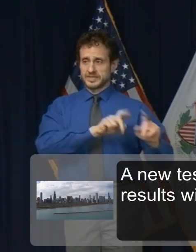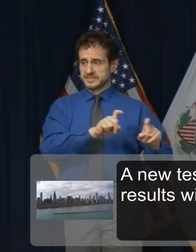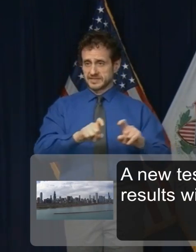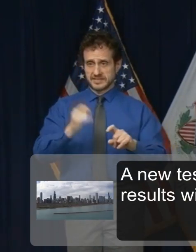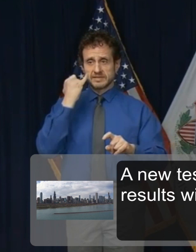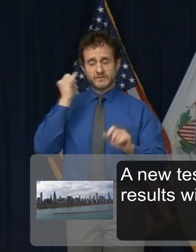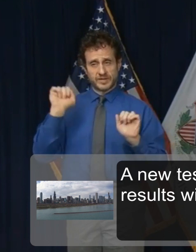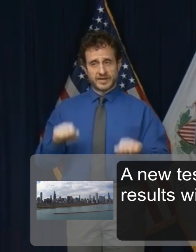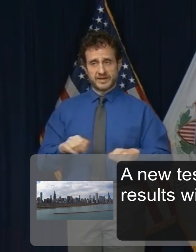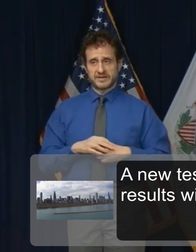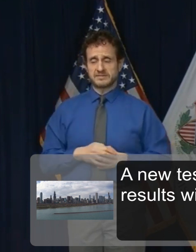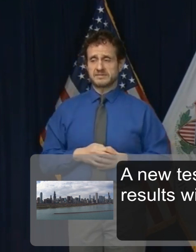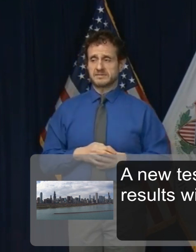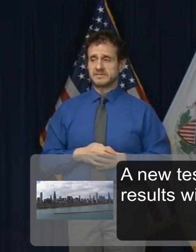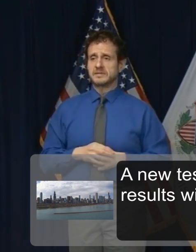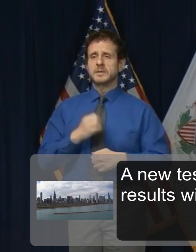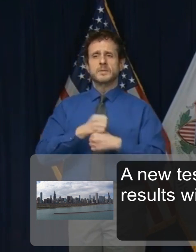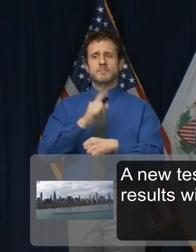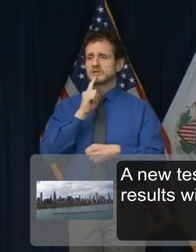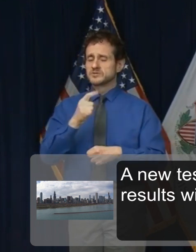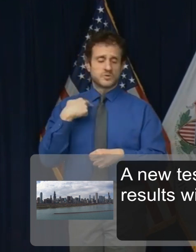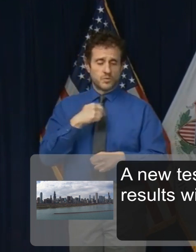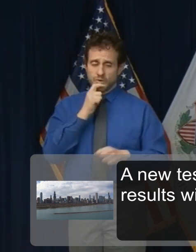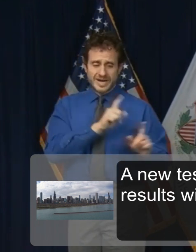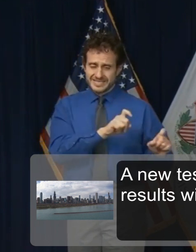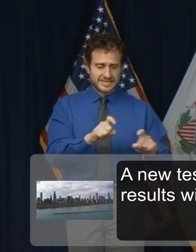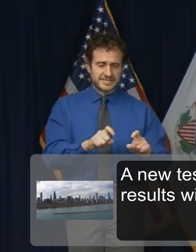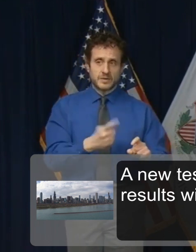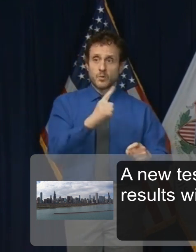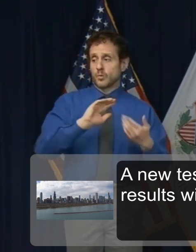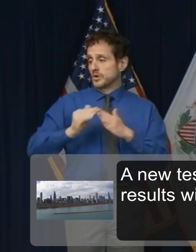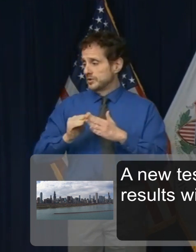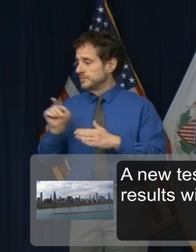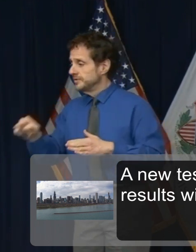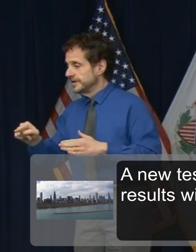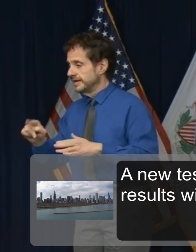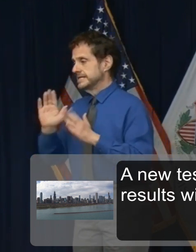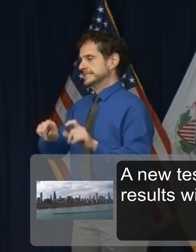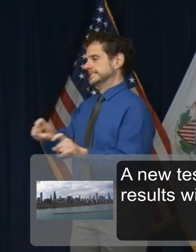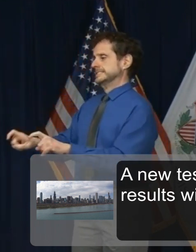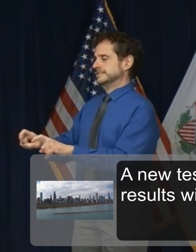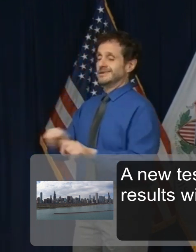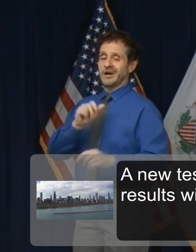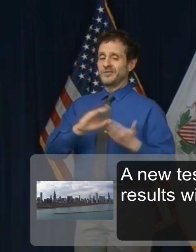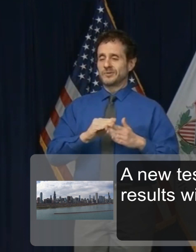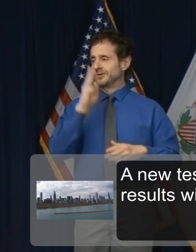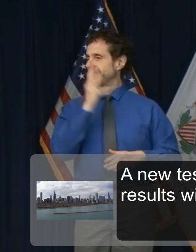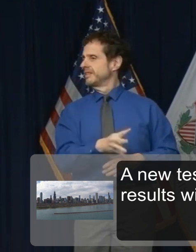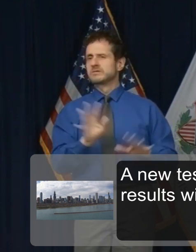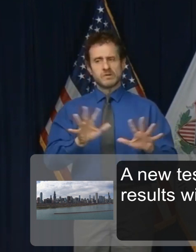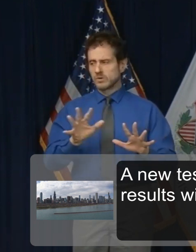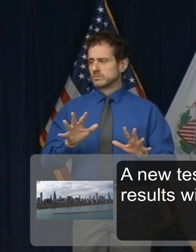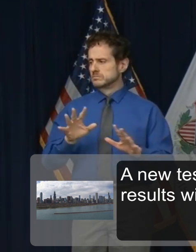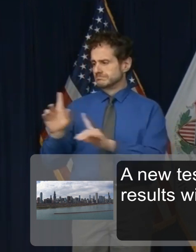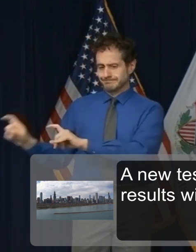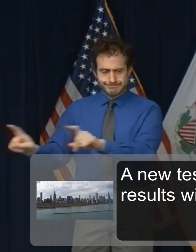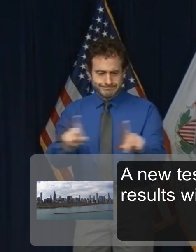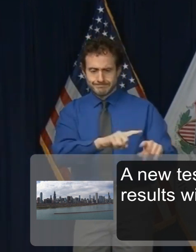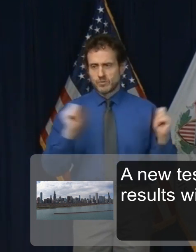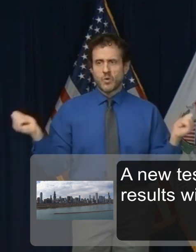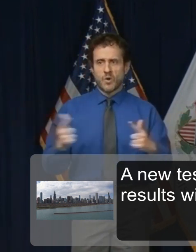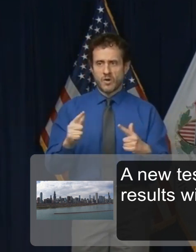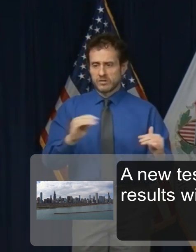to do so, and ensure that we're not testing any one community more than any other community. That means